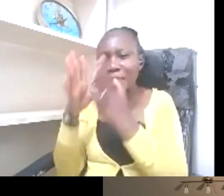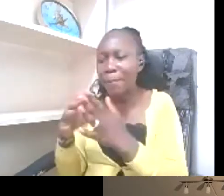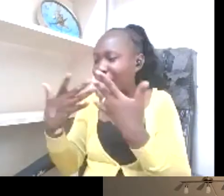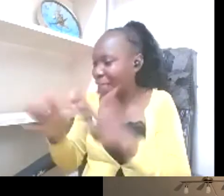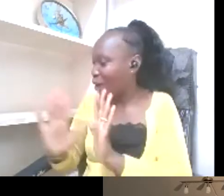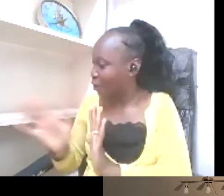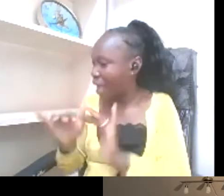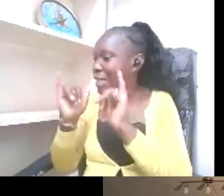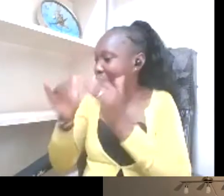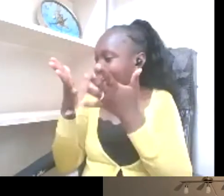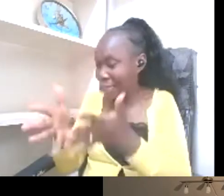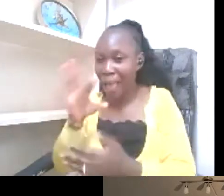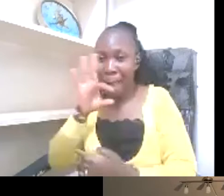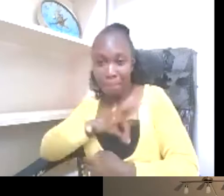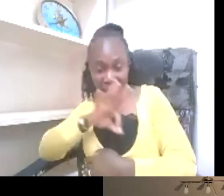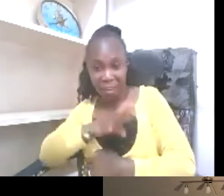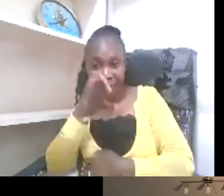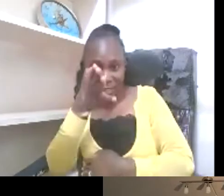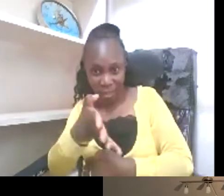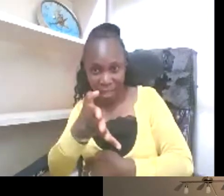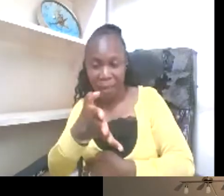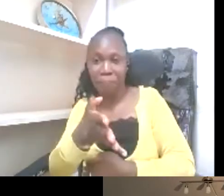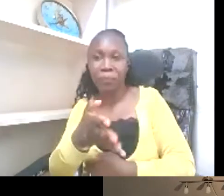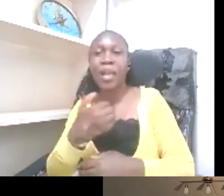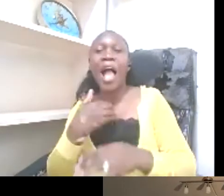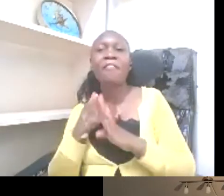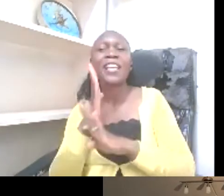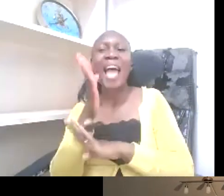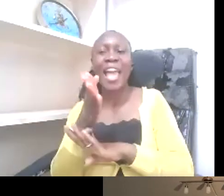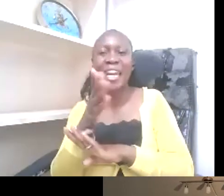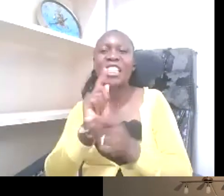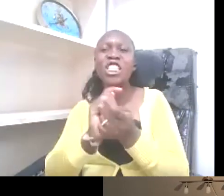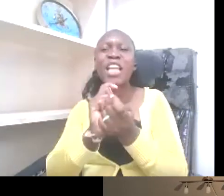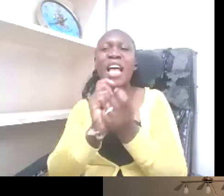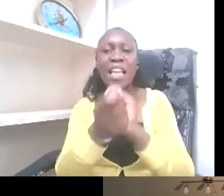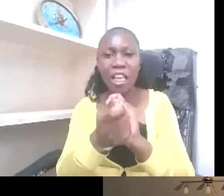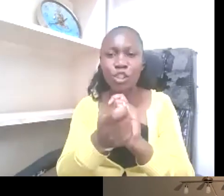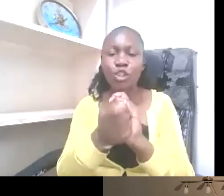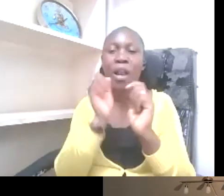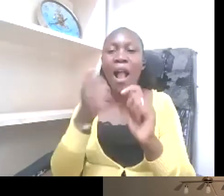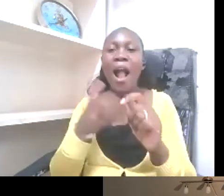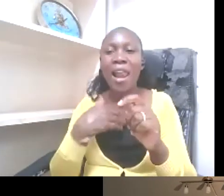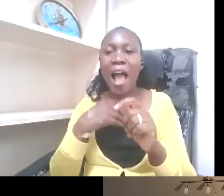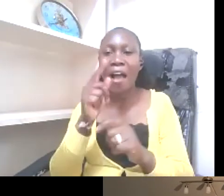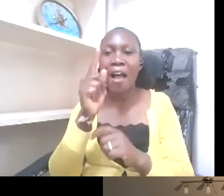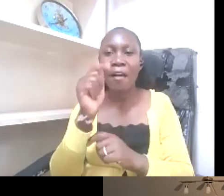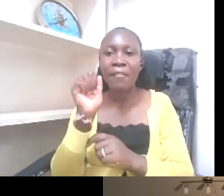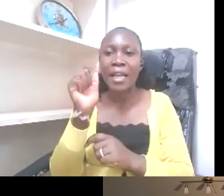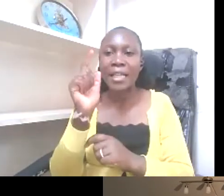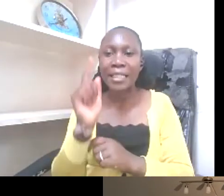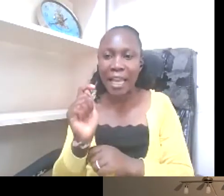such as transliteration. You can also have texts that are transliterated from